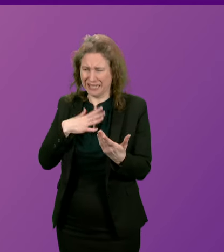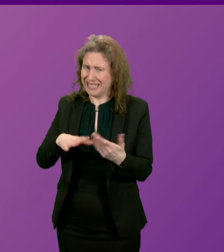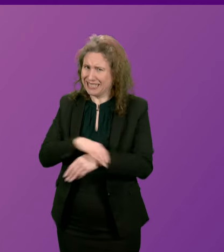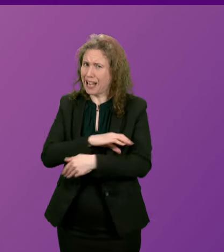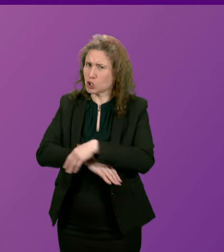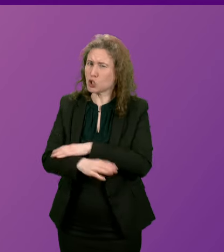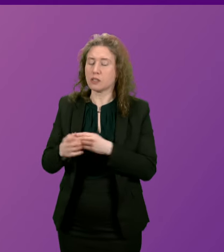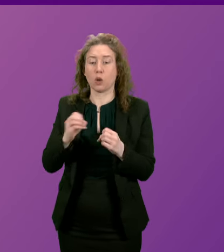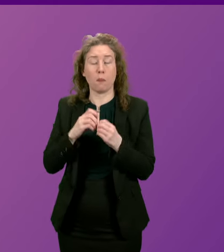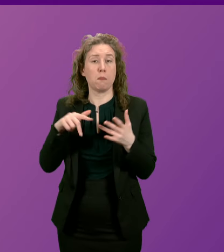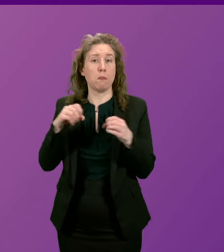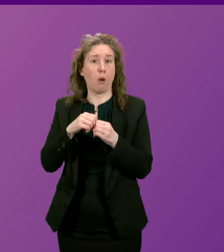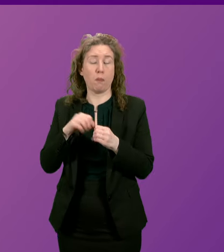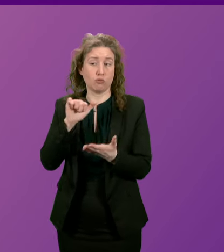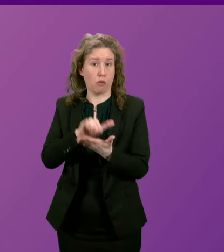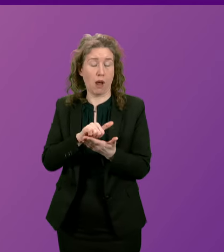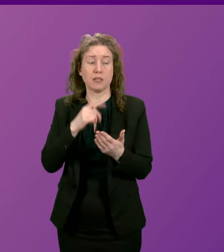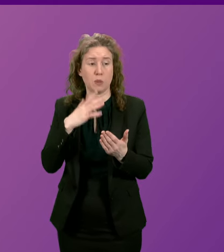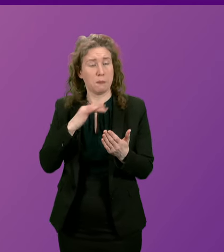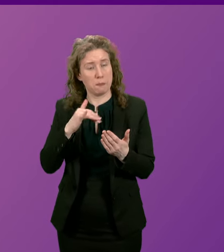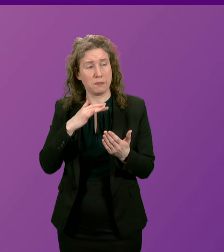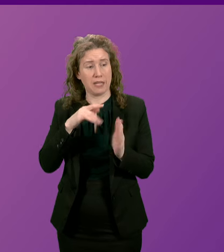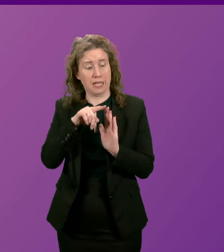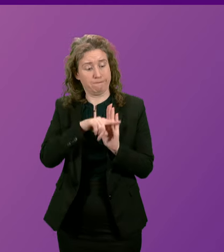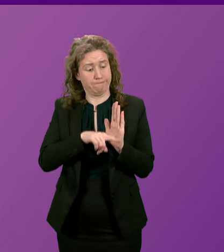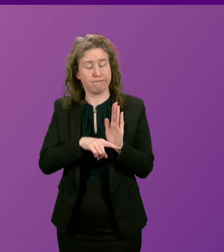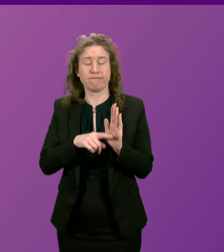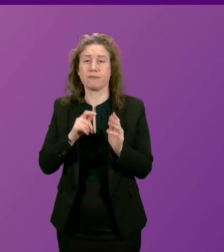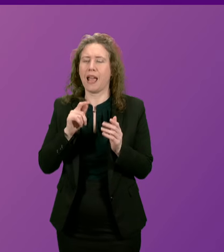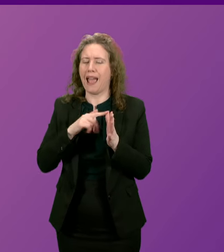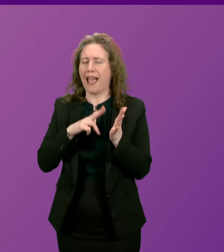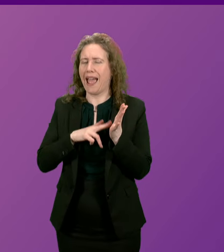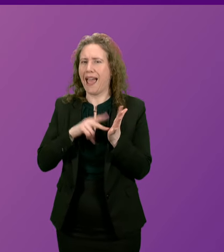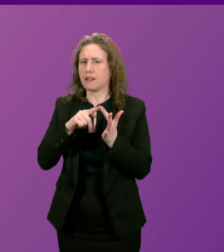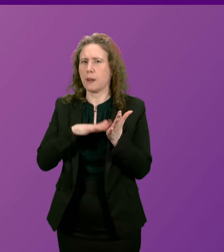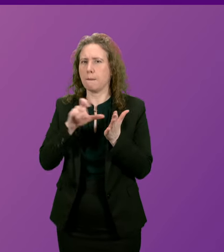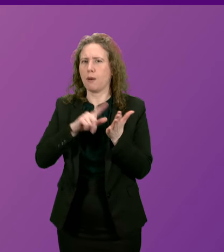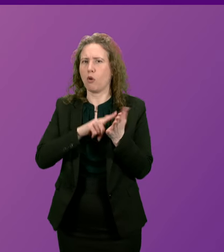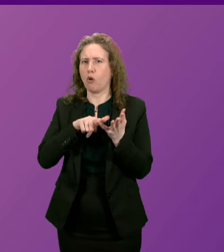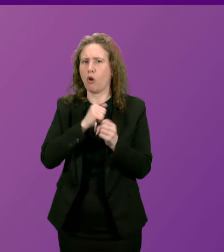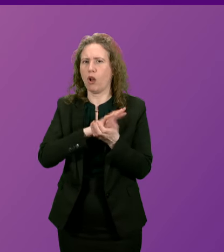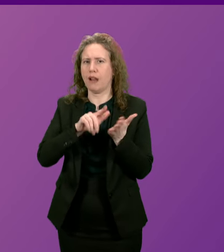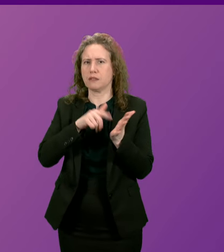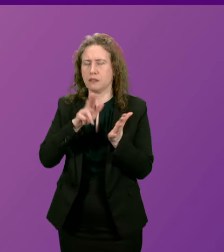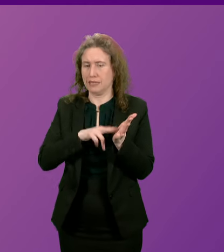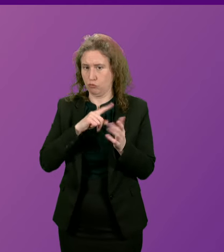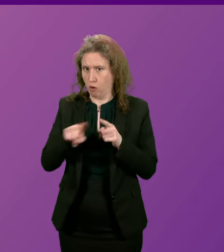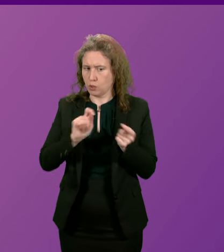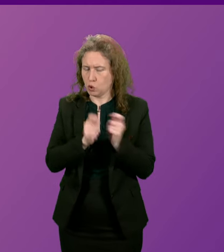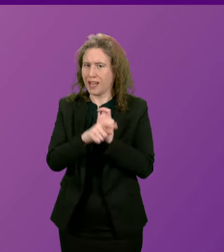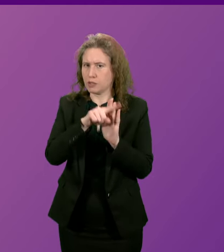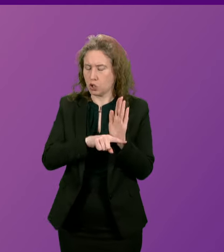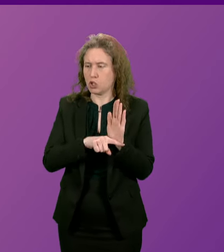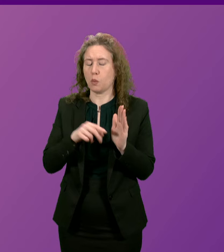of course bob doris is right to mention the legislative change that ann mclaughlin mp is pushing for it's very sensible legislative change that i hope mps